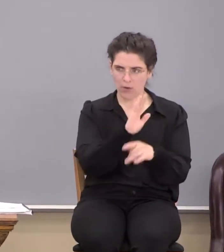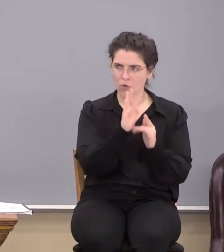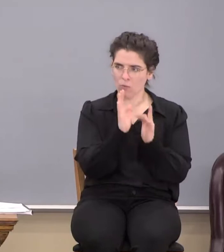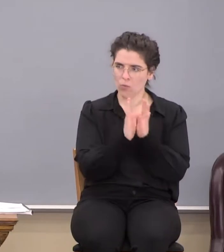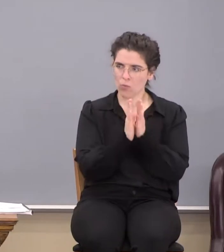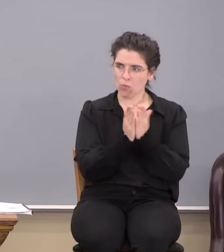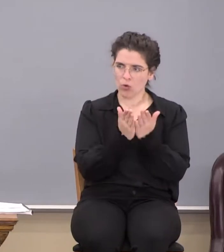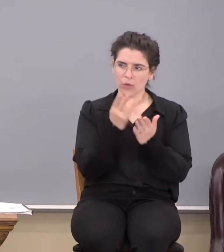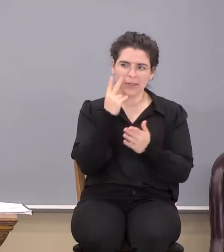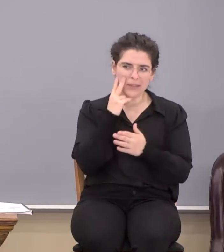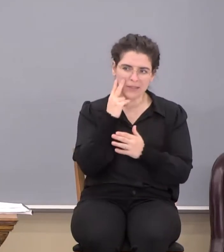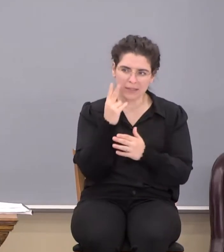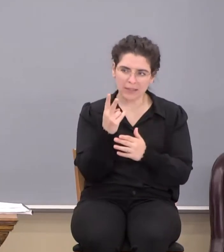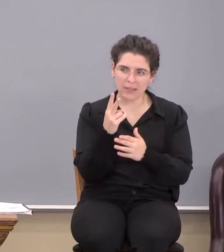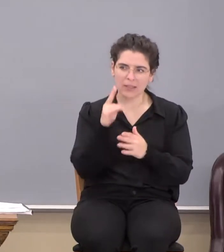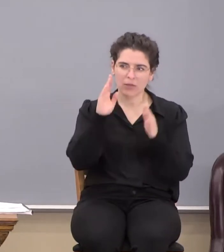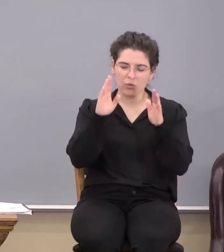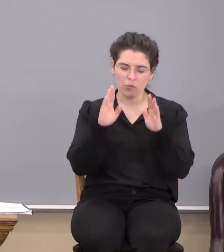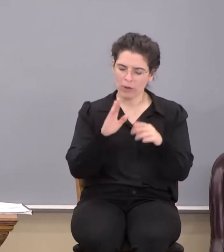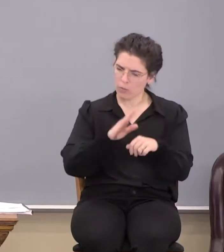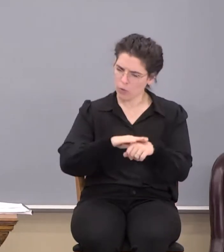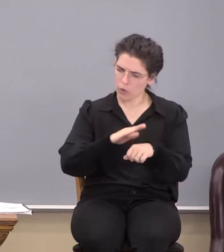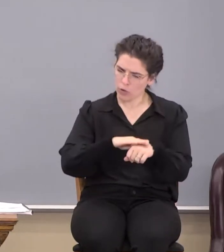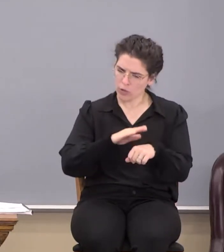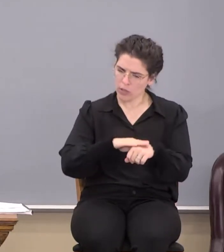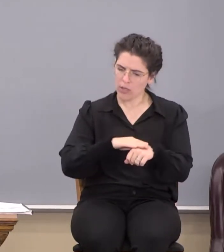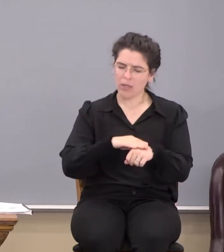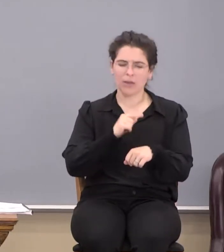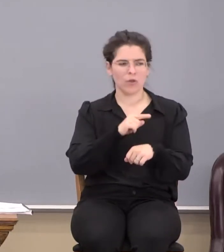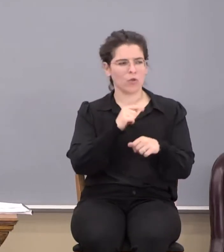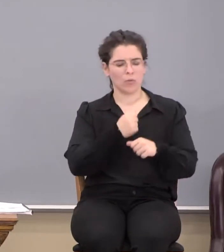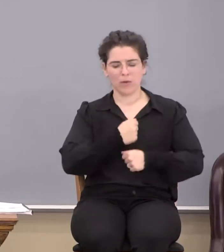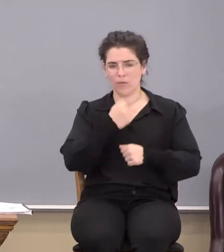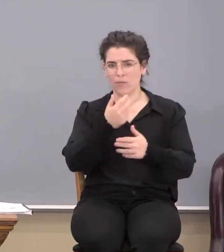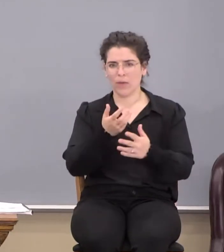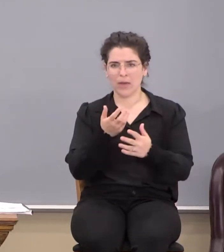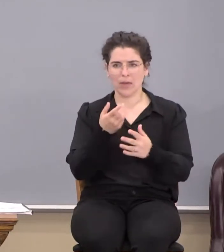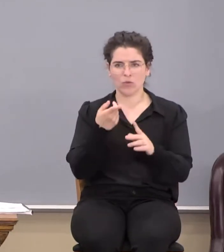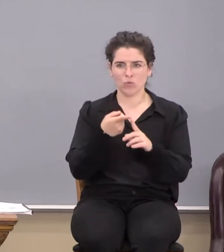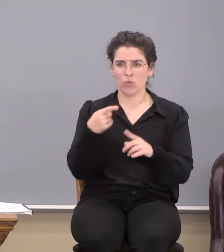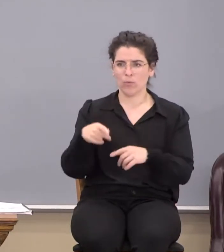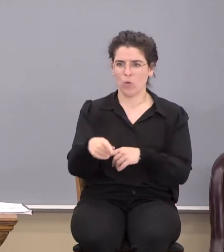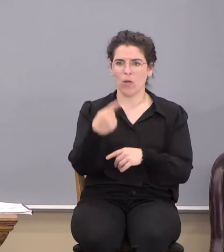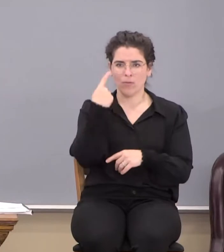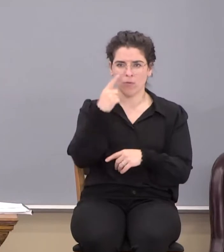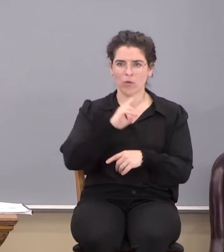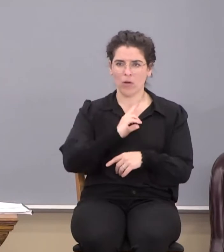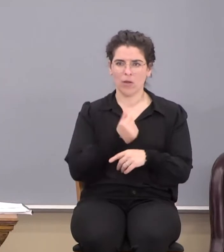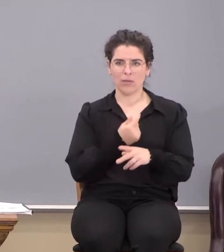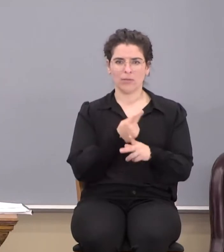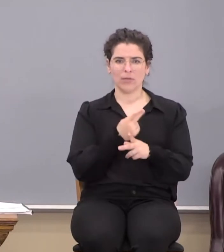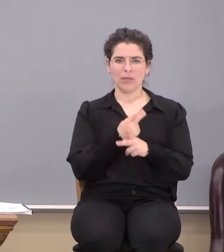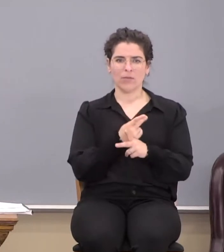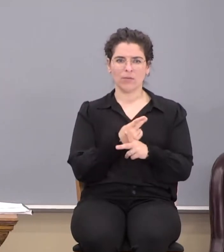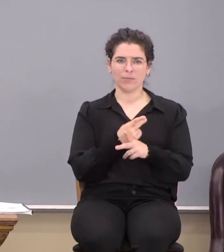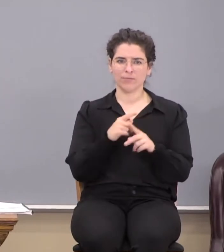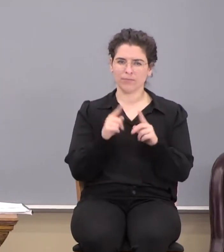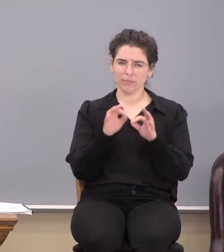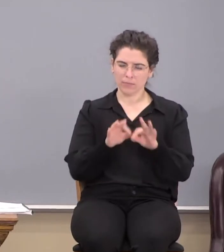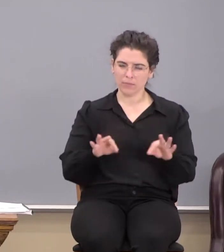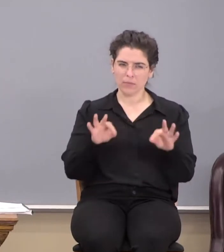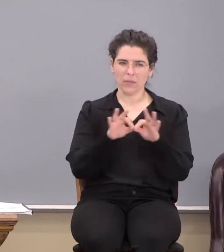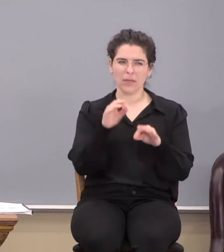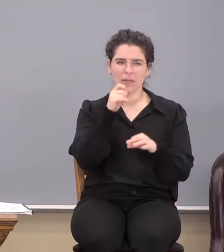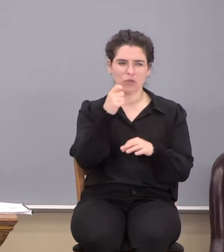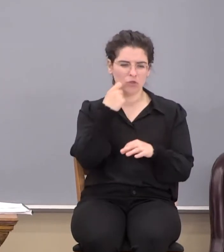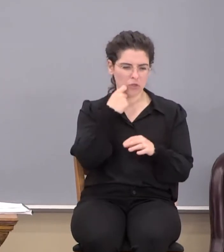see the great warnings that you convey to the Apostle Paul for us to heed. But more importantly, not just